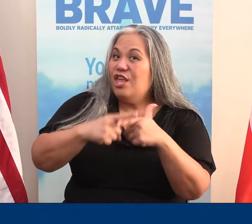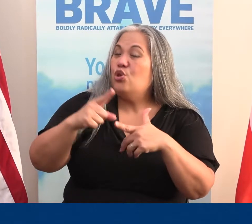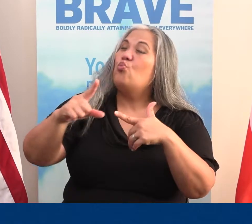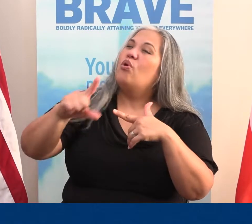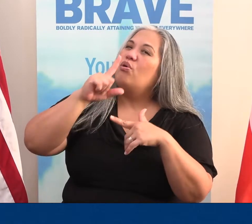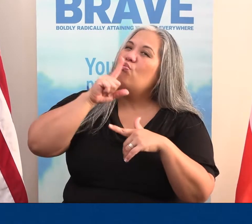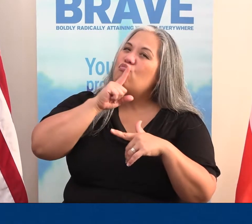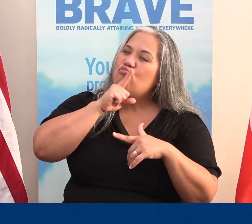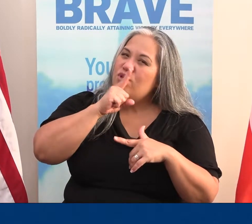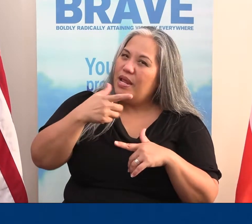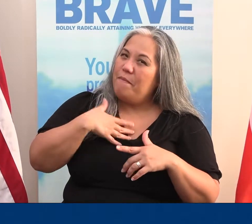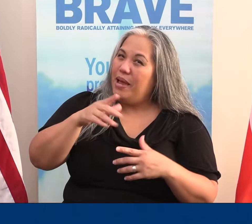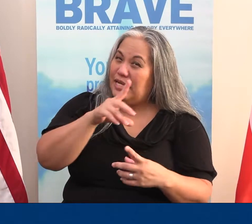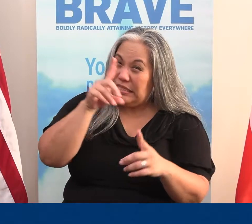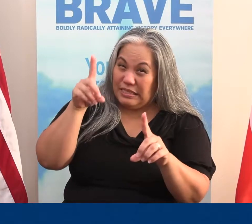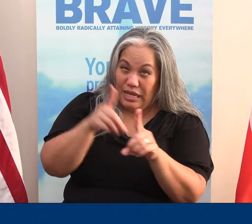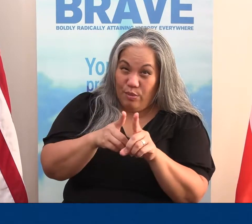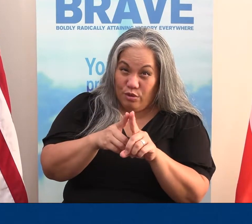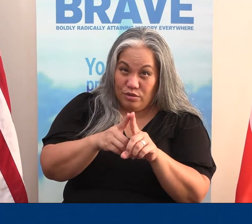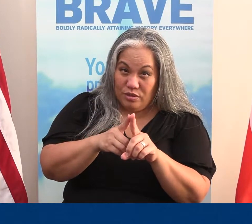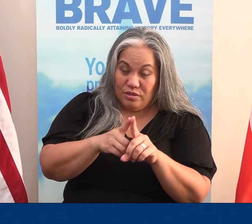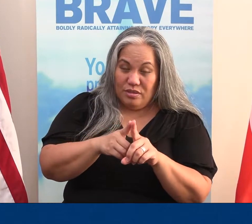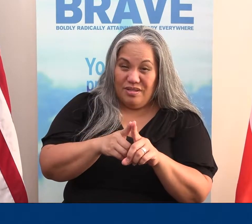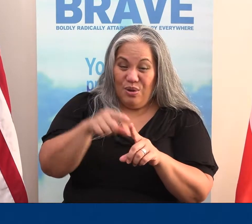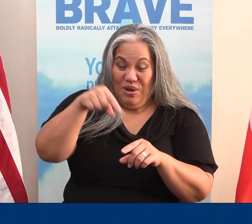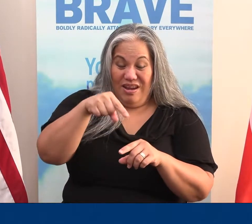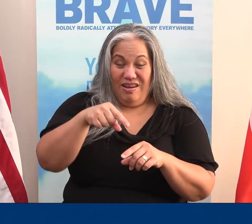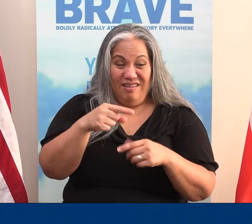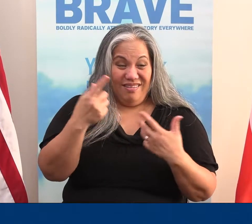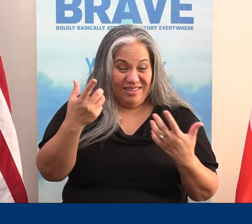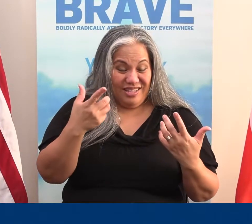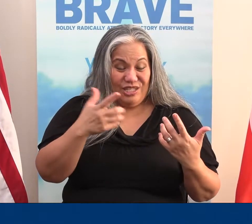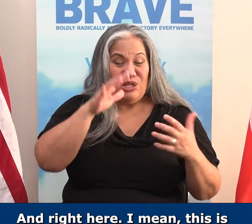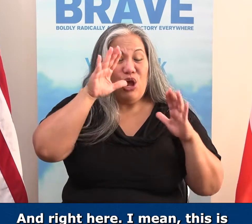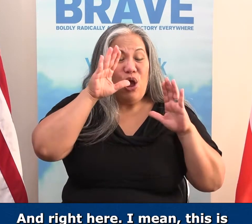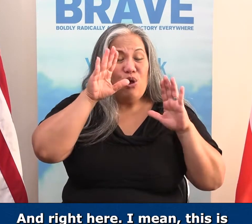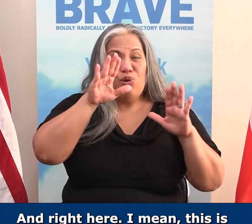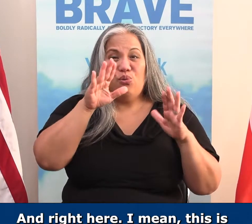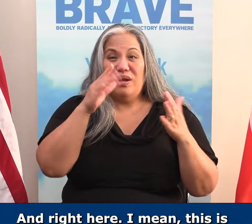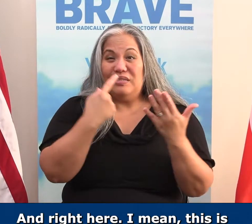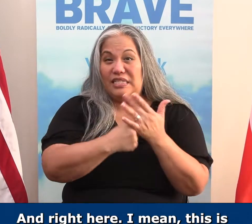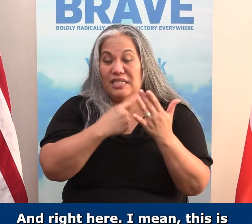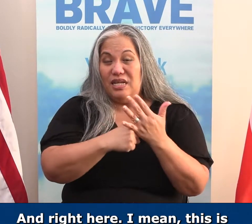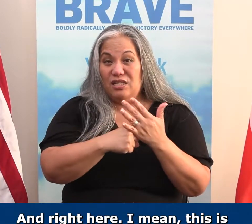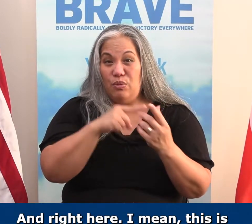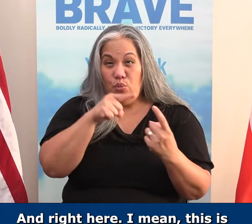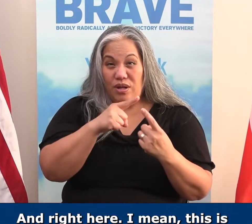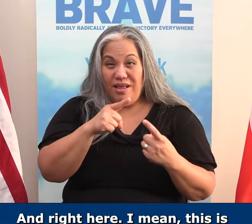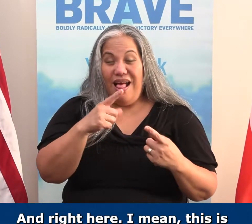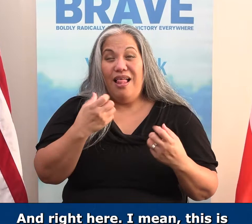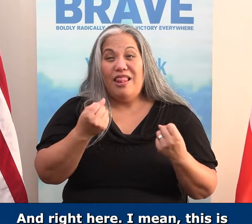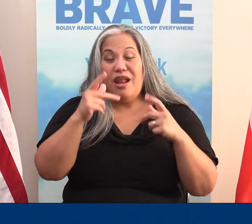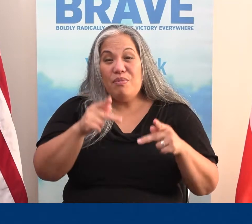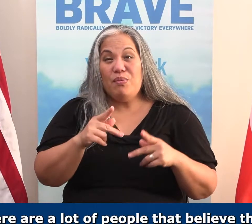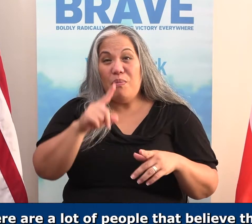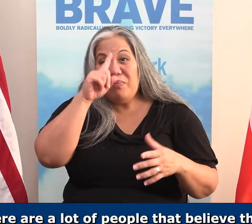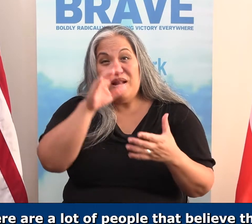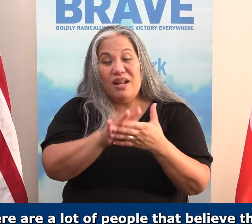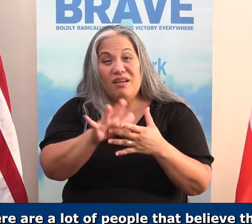then you are really my disciples. And right here, I mean, this is a great discussion point. There are a lot of